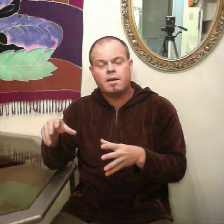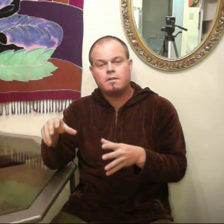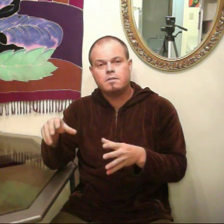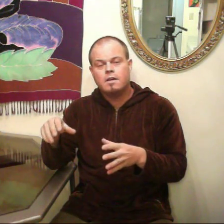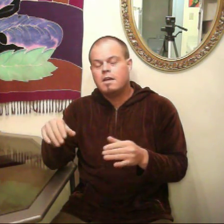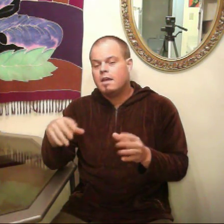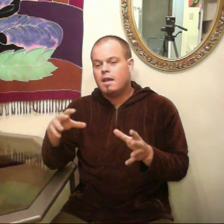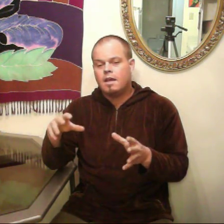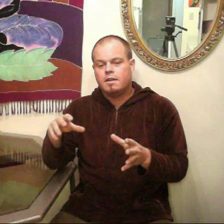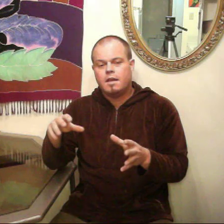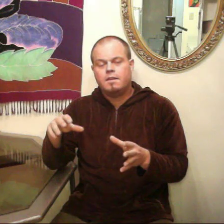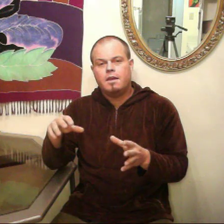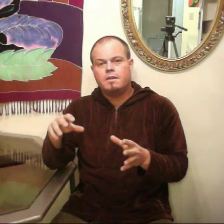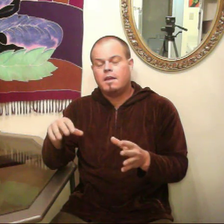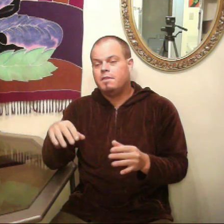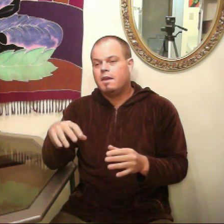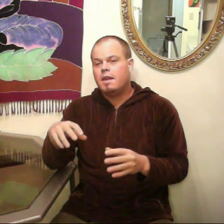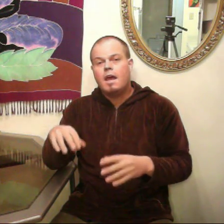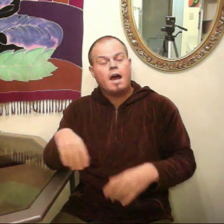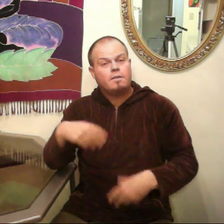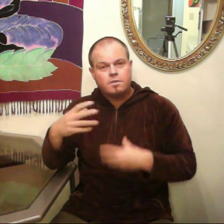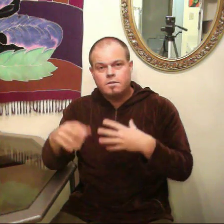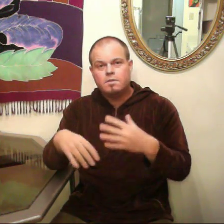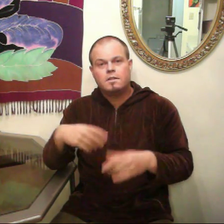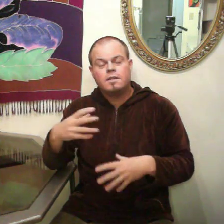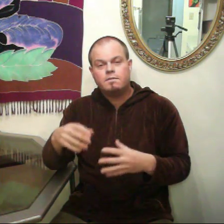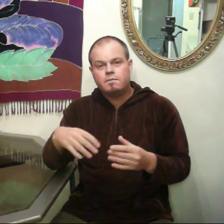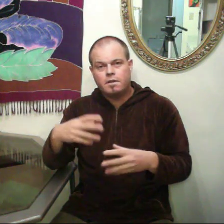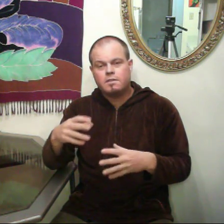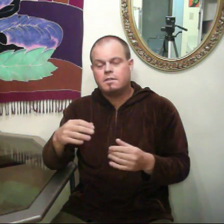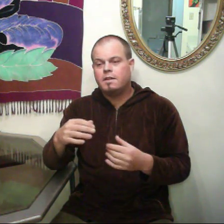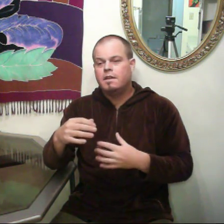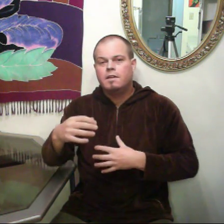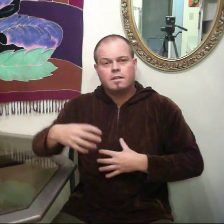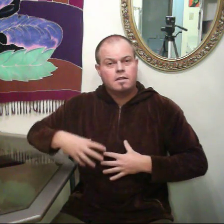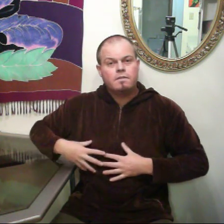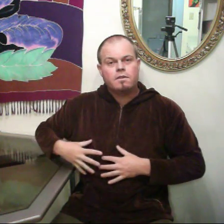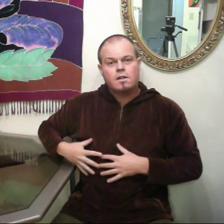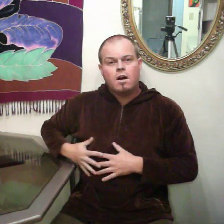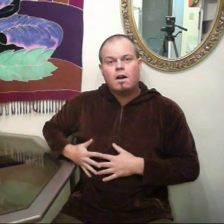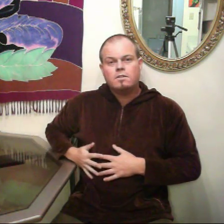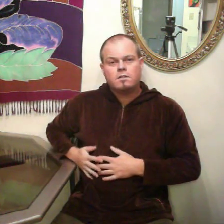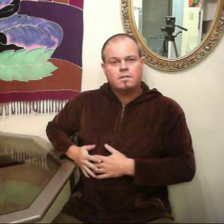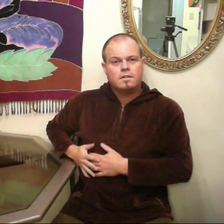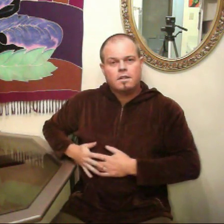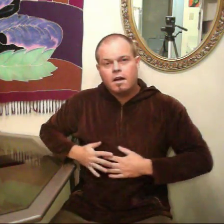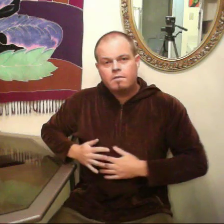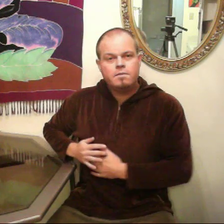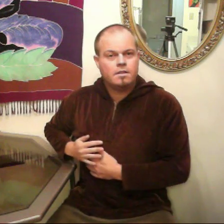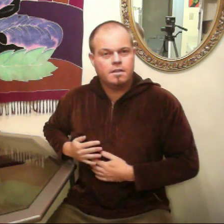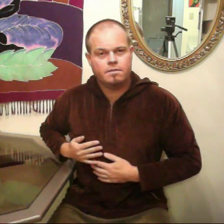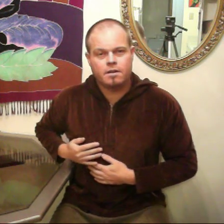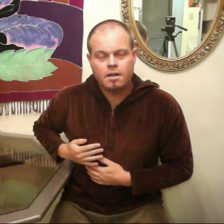flush. And then after doing a liver flush, then the liver consciousness of the liver